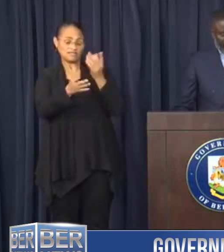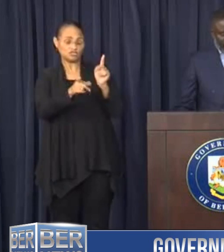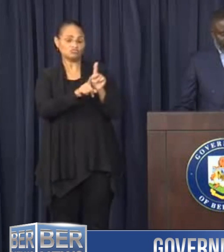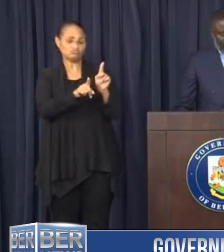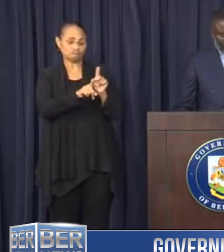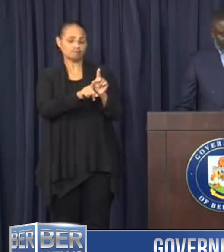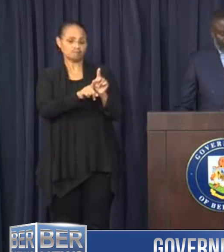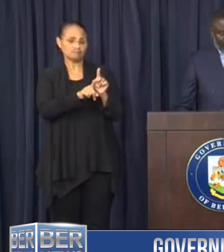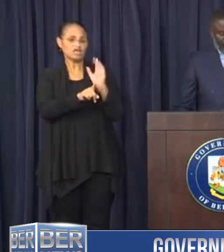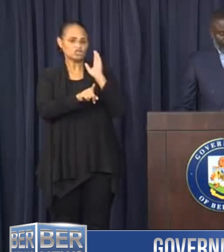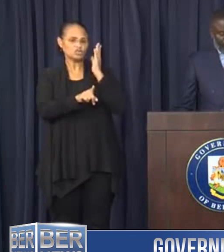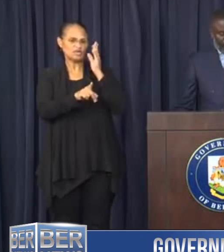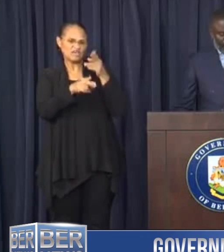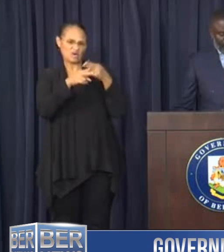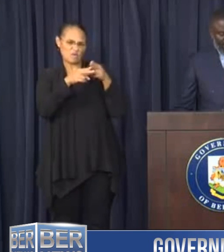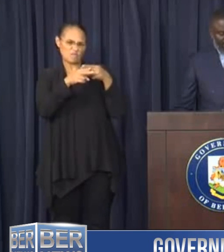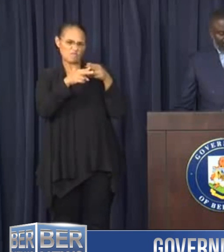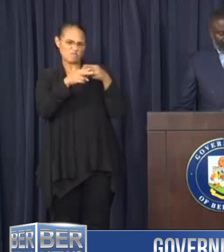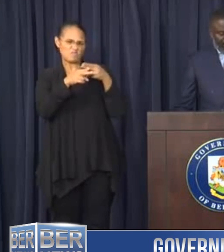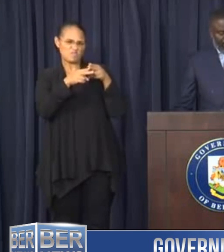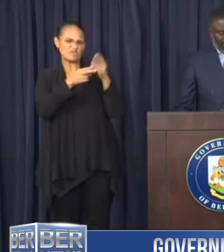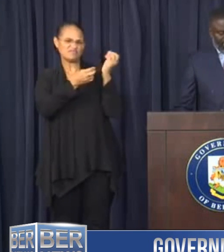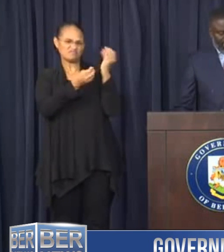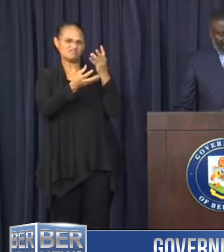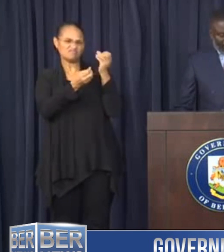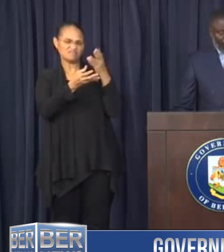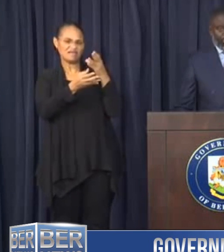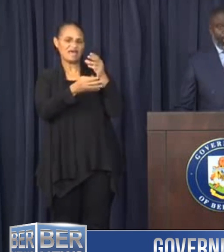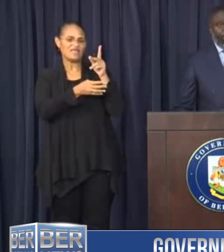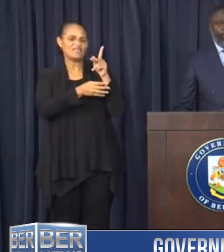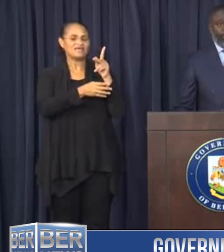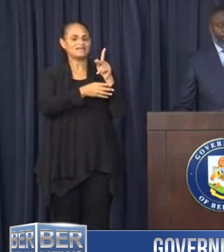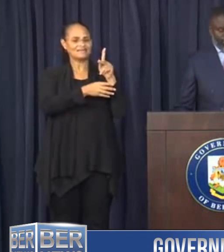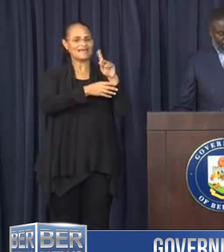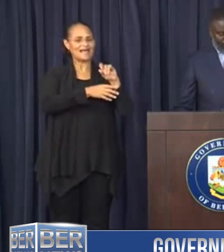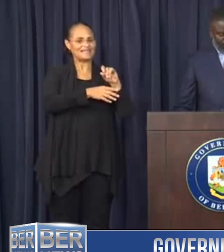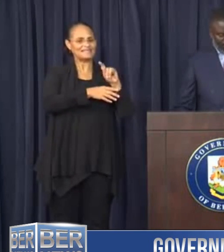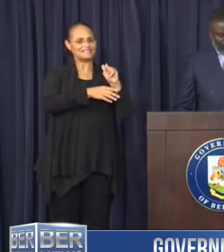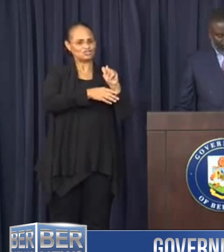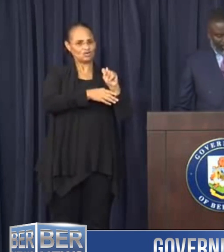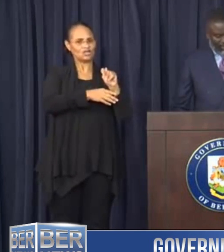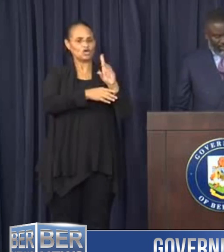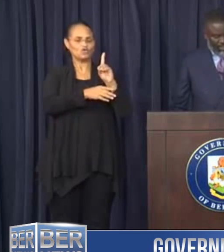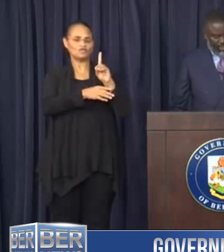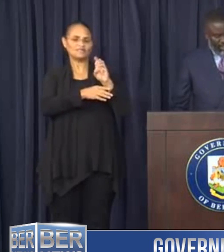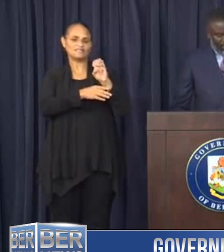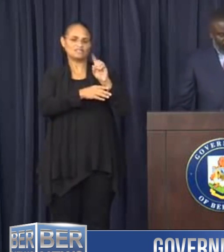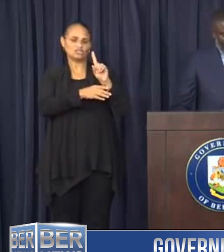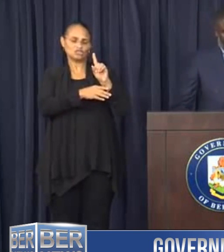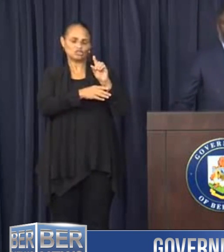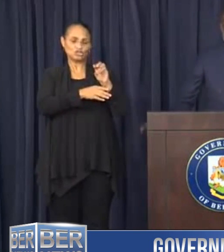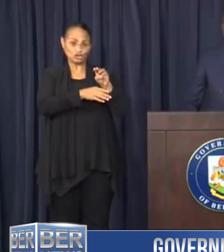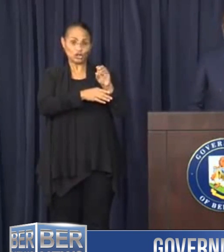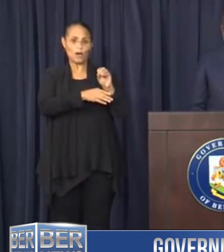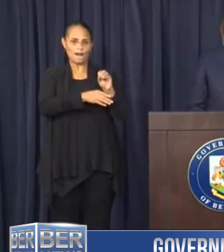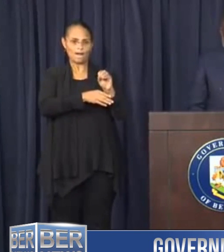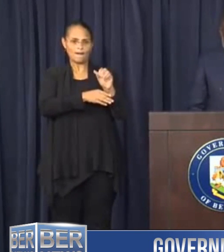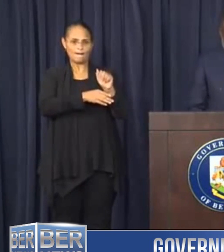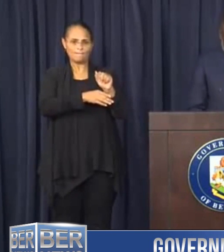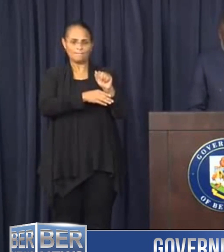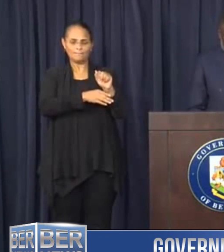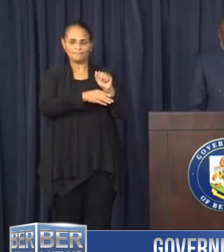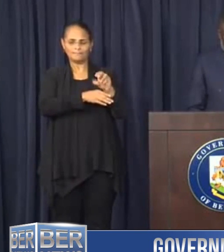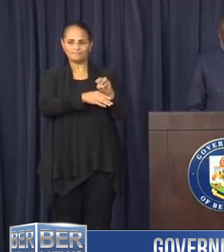she will give a brief overview and Ms. Kelly Trott of the Derm. Let's start with